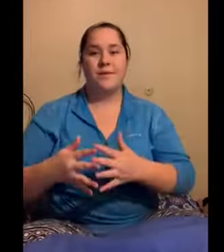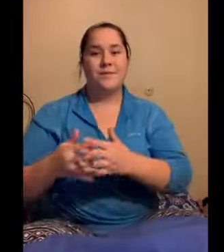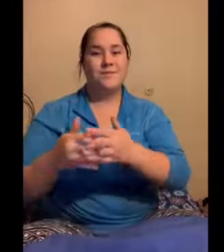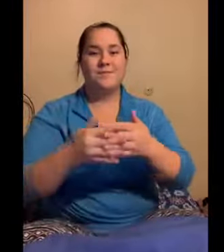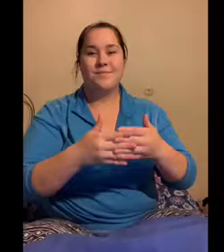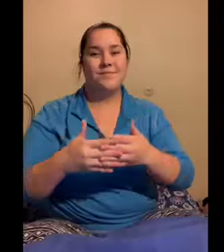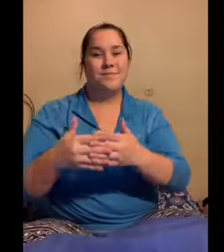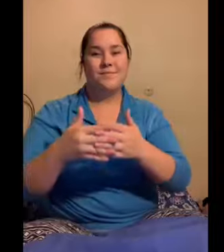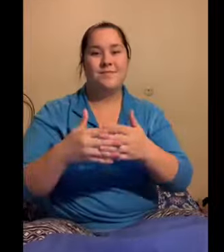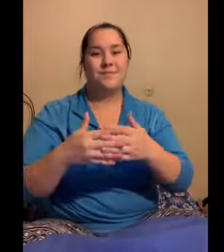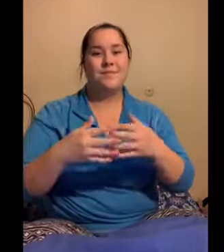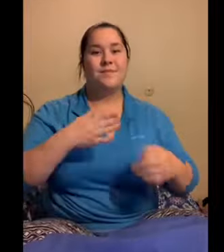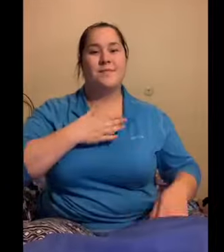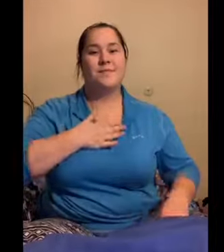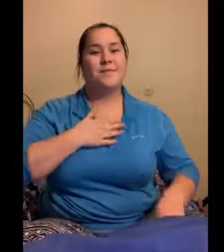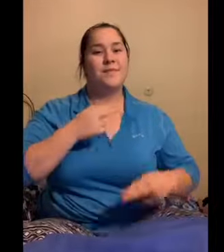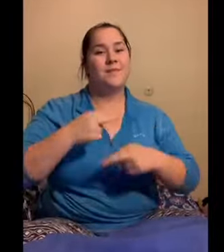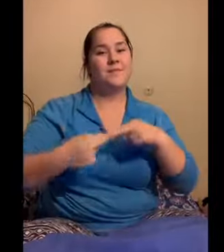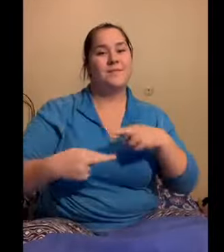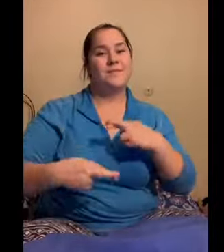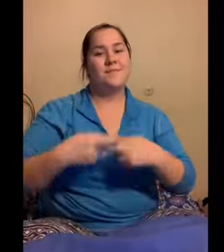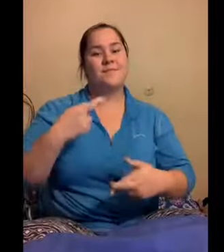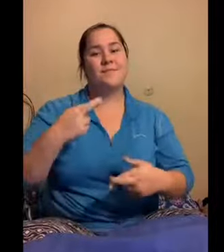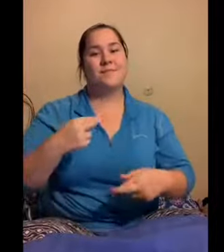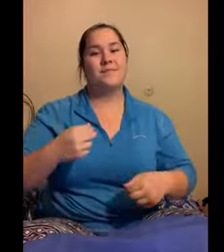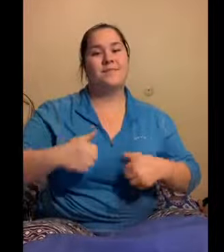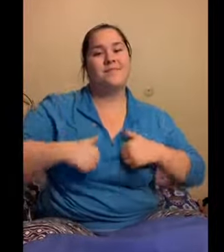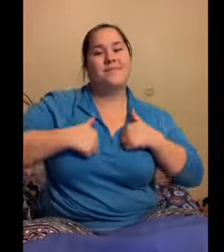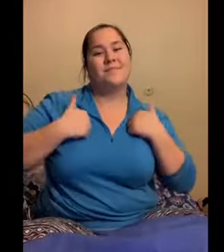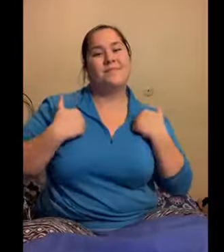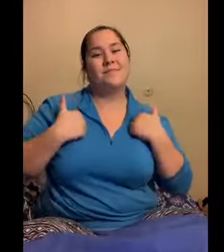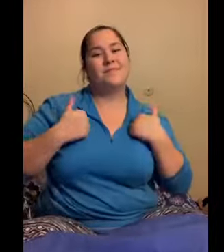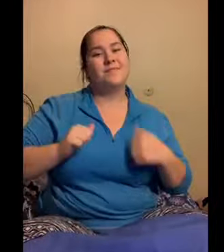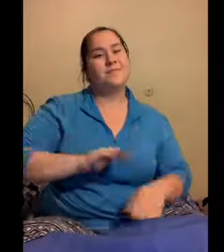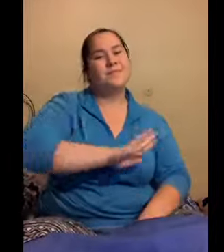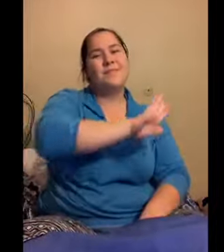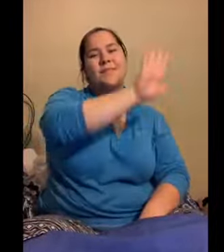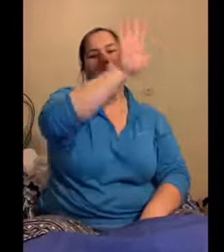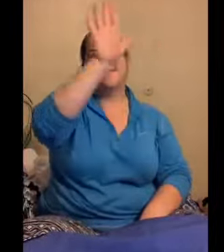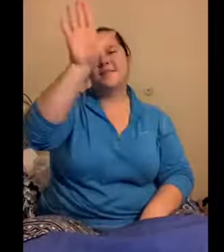She's I'm I'm not. not. I I'm I'm not. not.